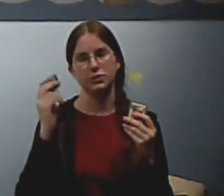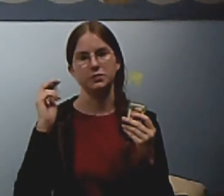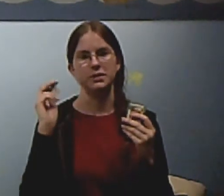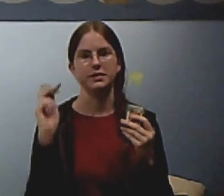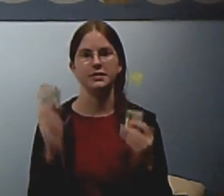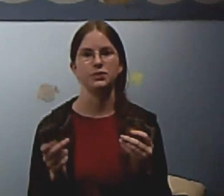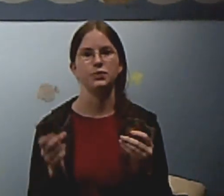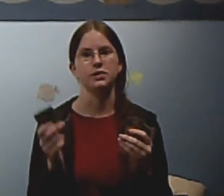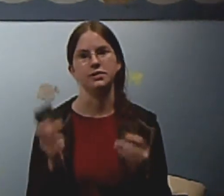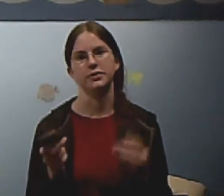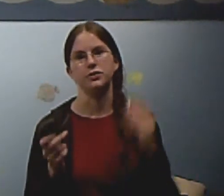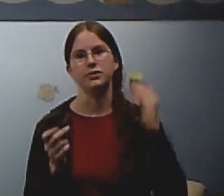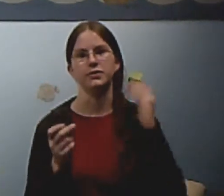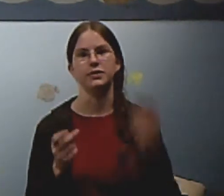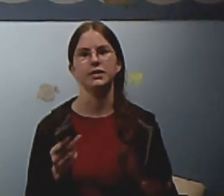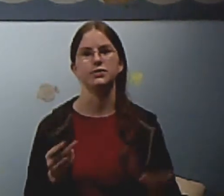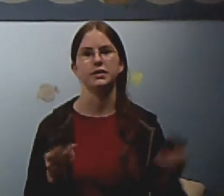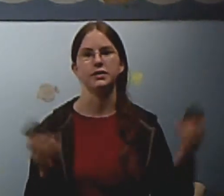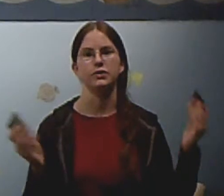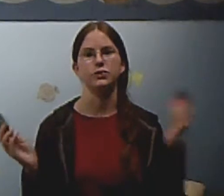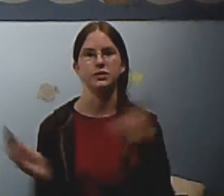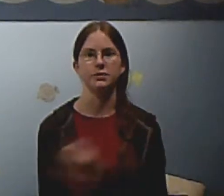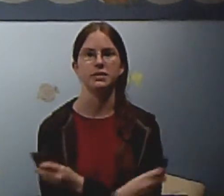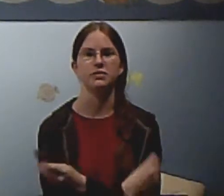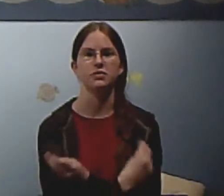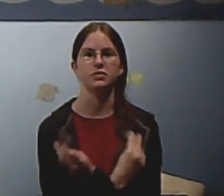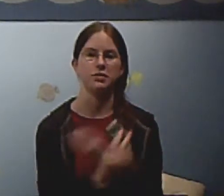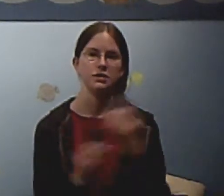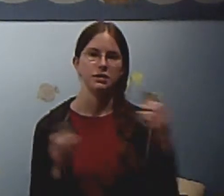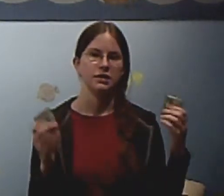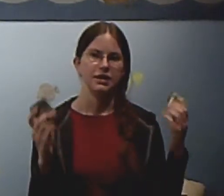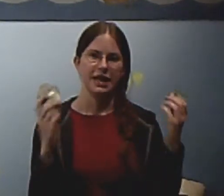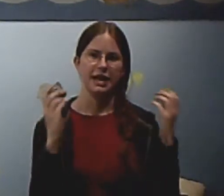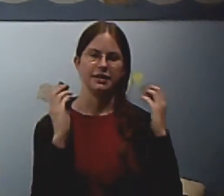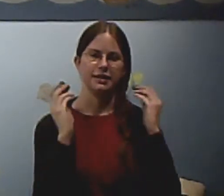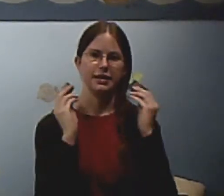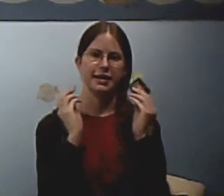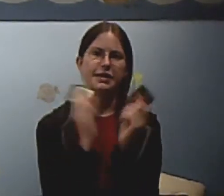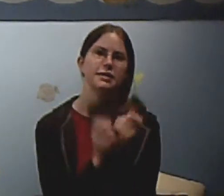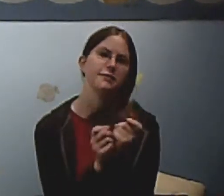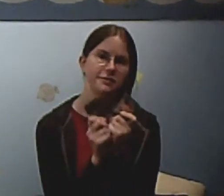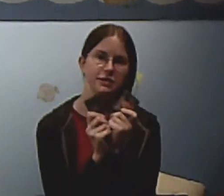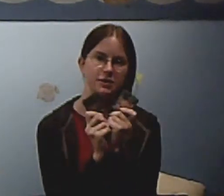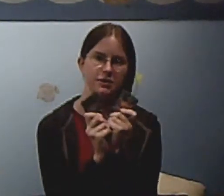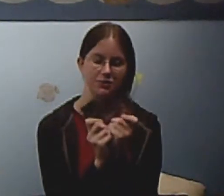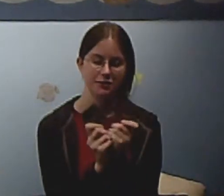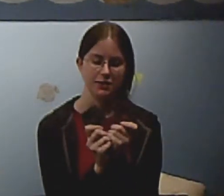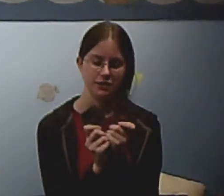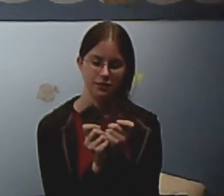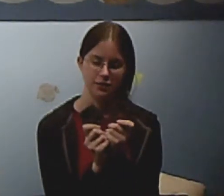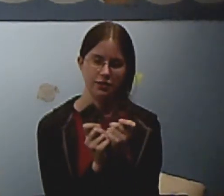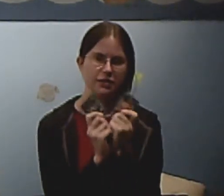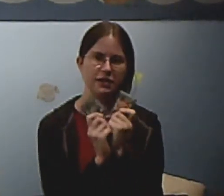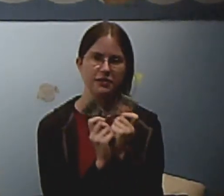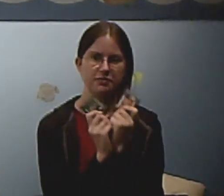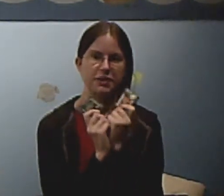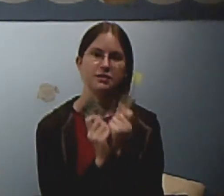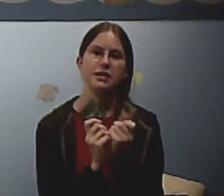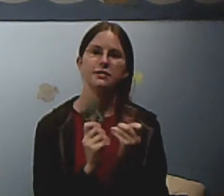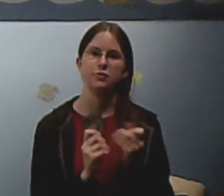then once you beat this one, there's the codes for this one, and it goes in the big circle. And I never finished either of these. That's, that's kind